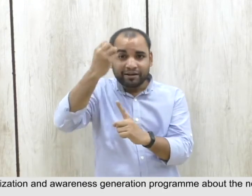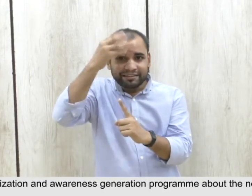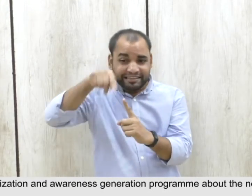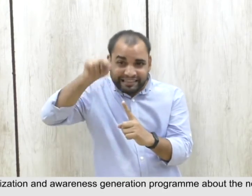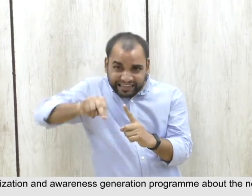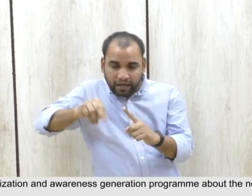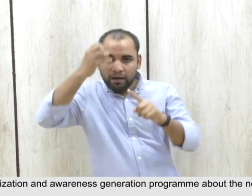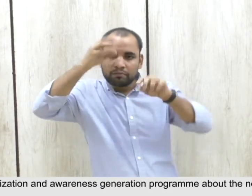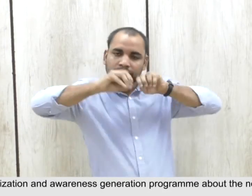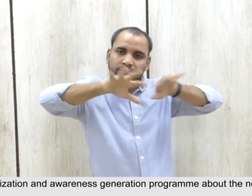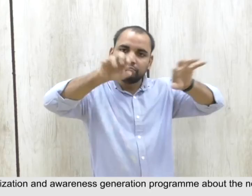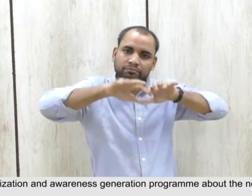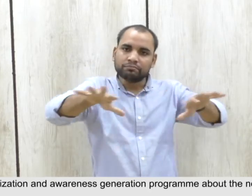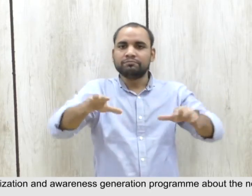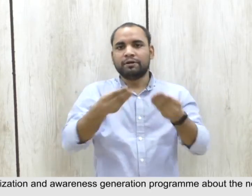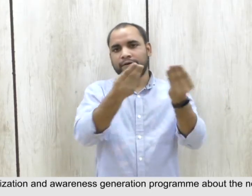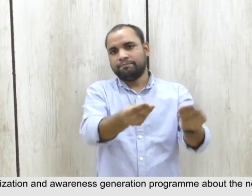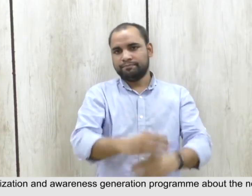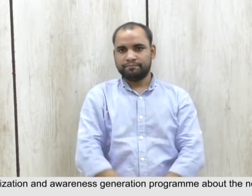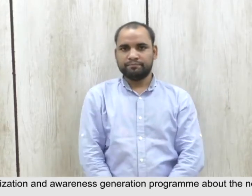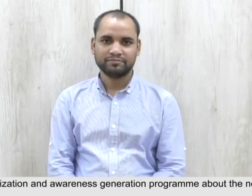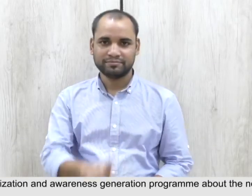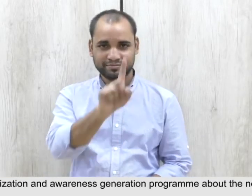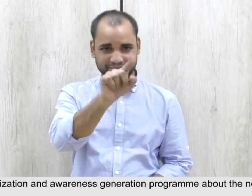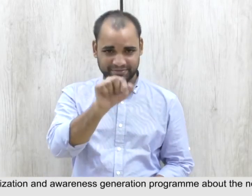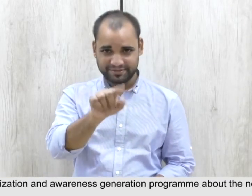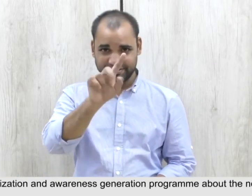prioritizing sensitization and awareness generation program about the needs of PWDs,